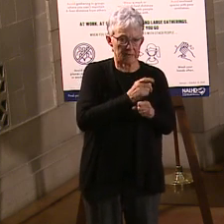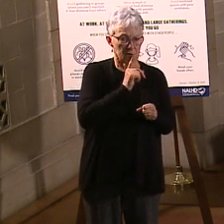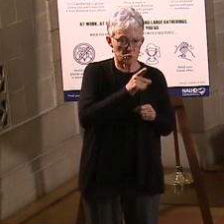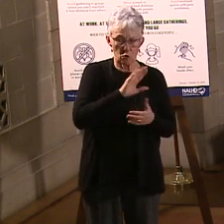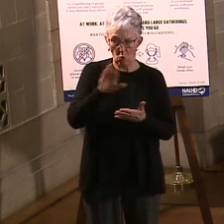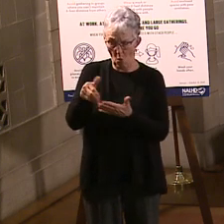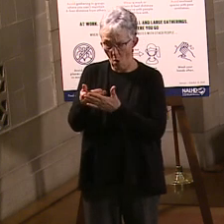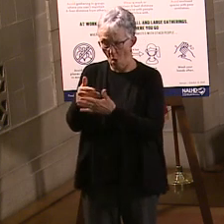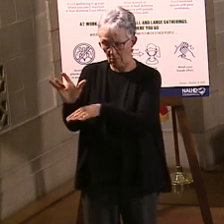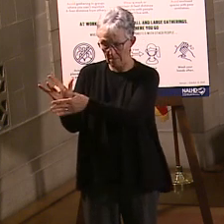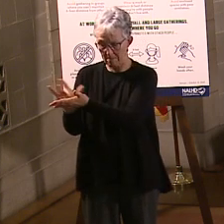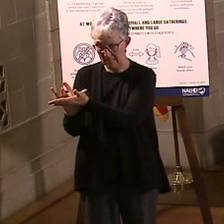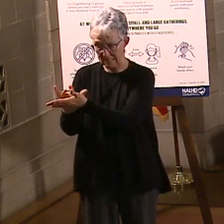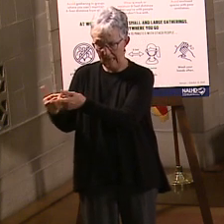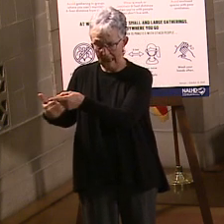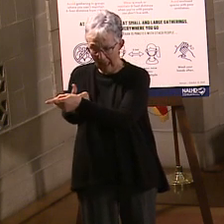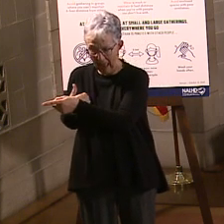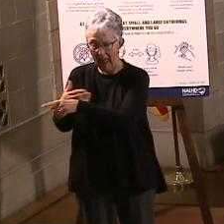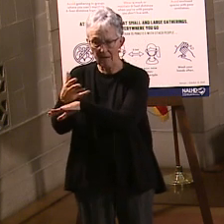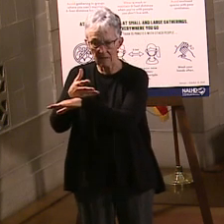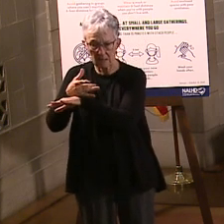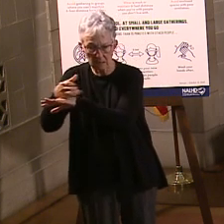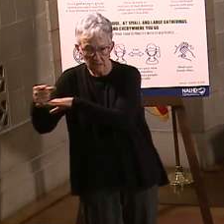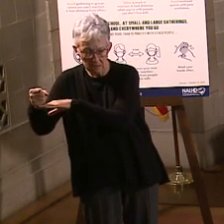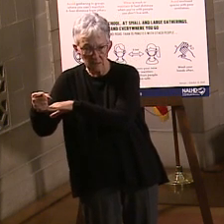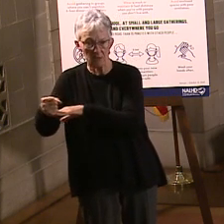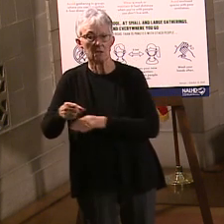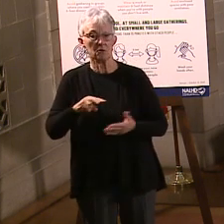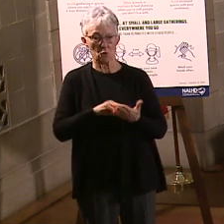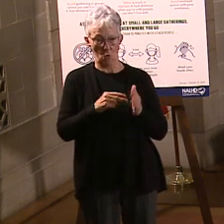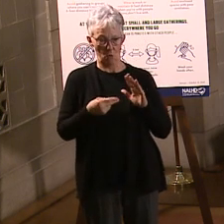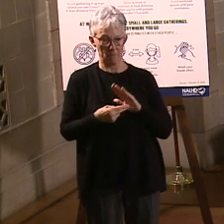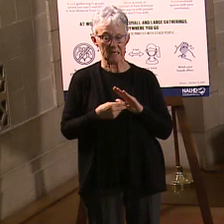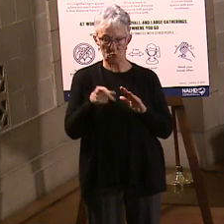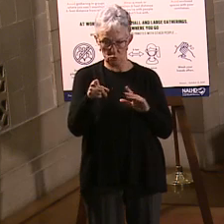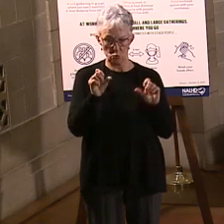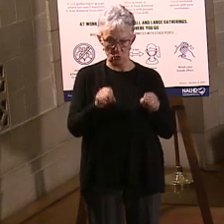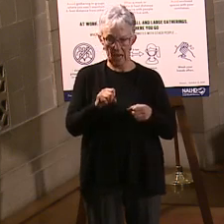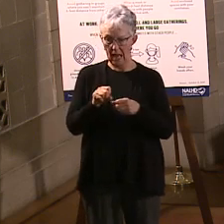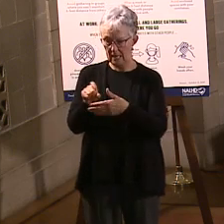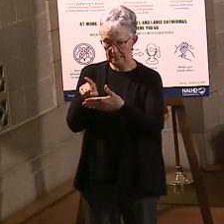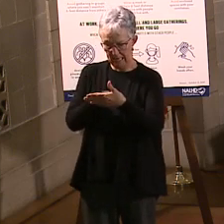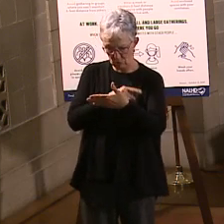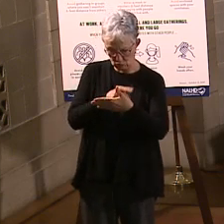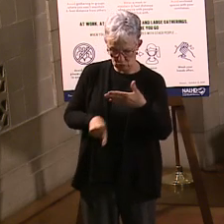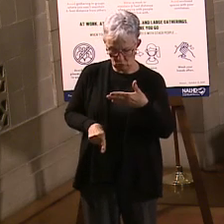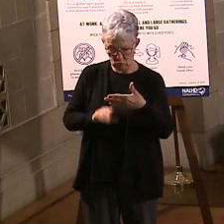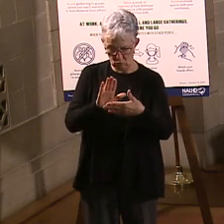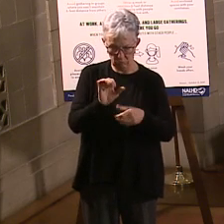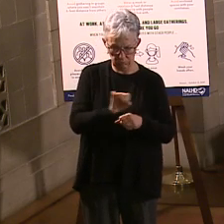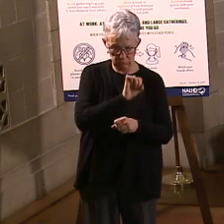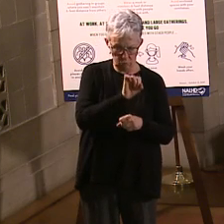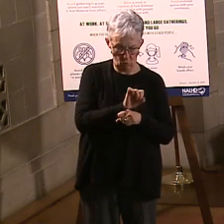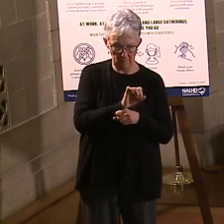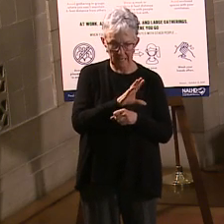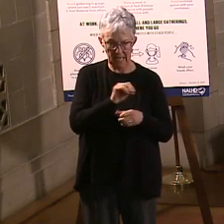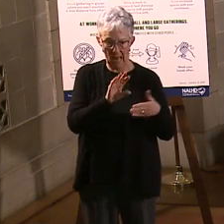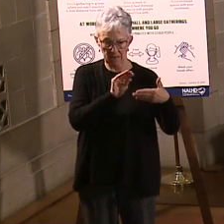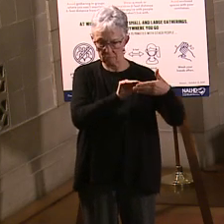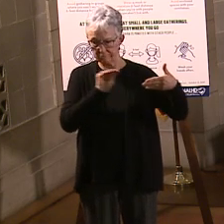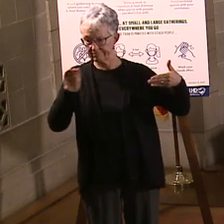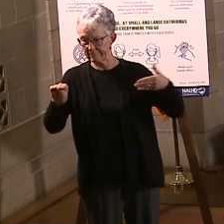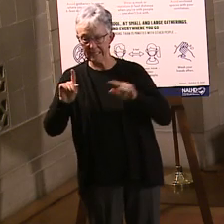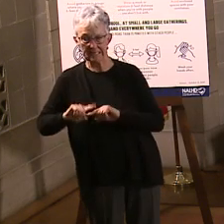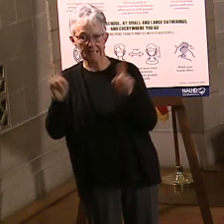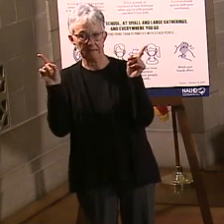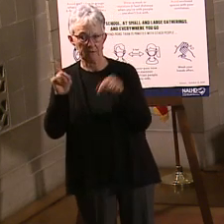But at the same time, we understand life happens. So there is an opportunity in the system to cancel and reschedule if you need to. So I just want you to know that we're